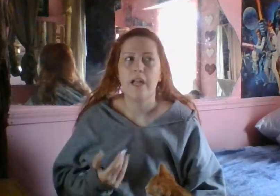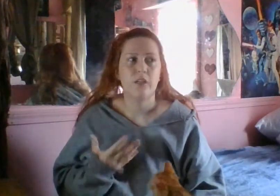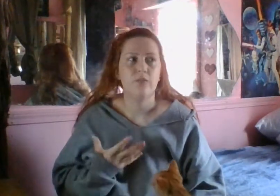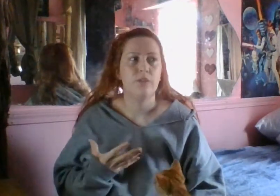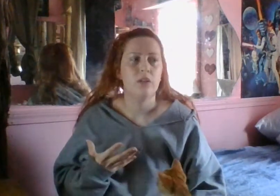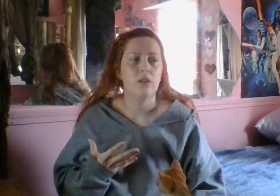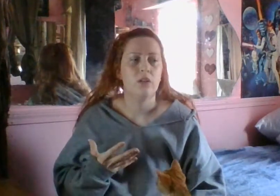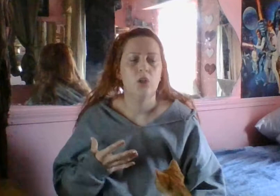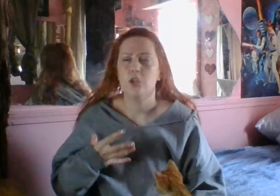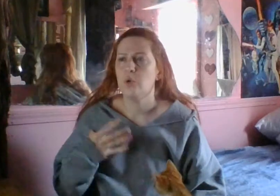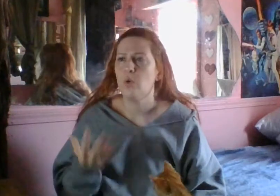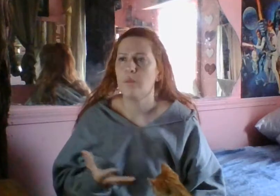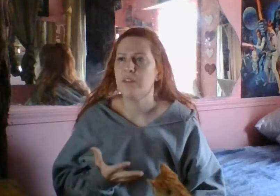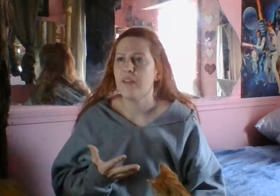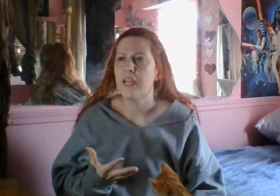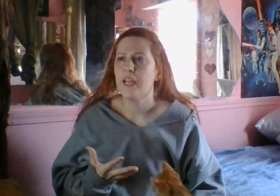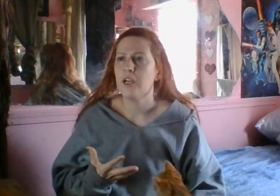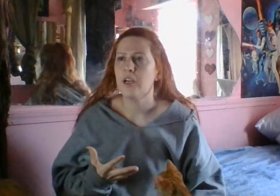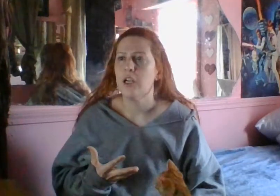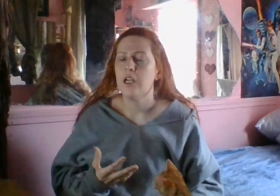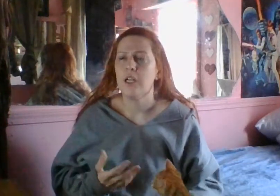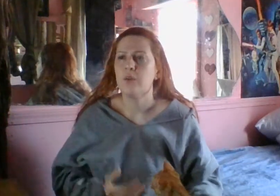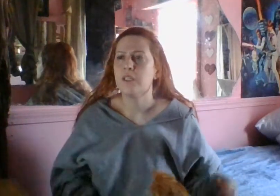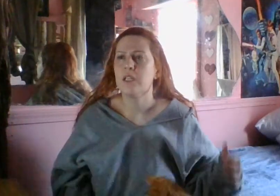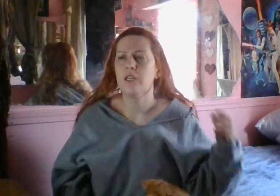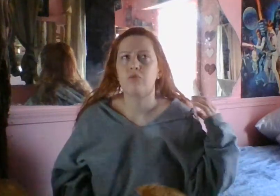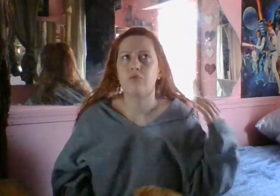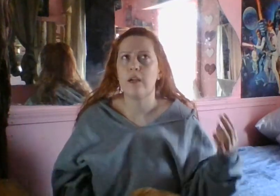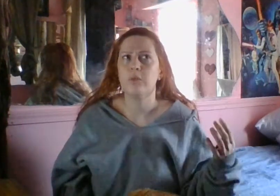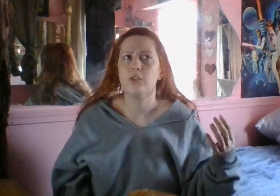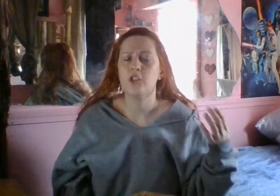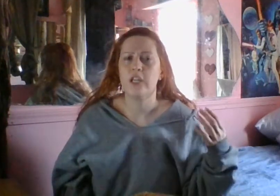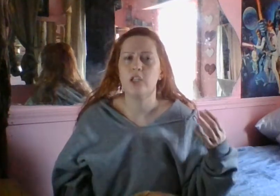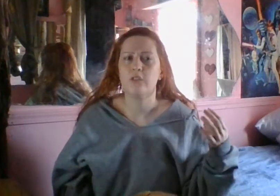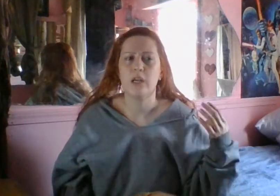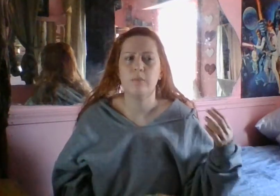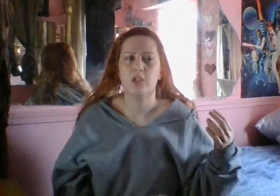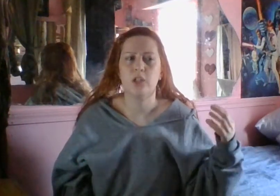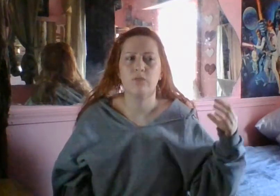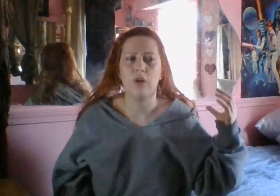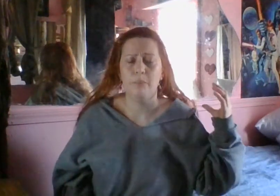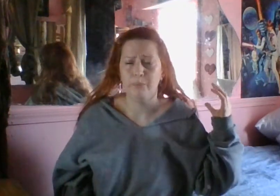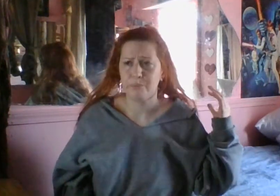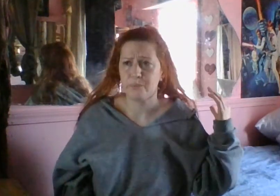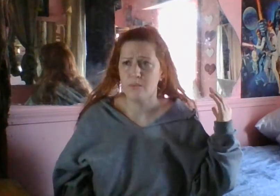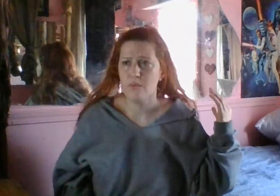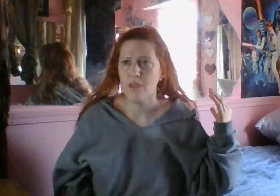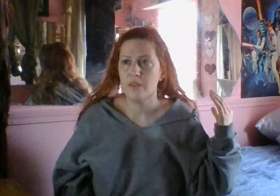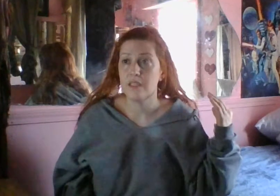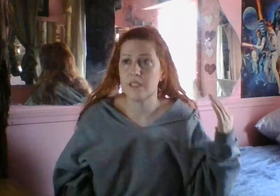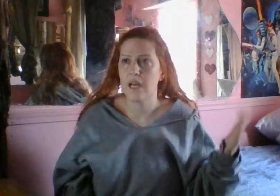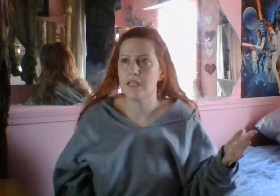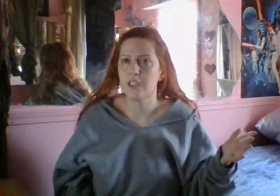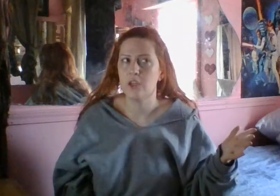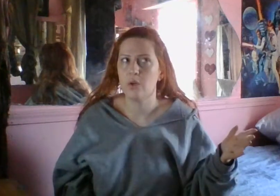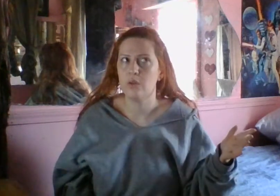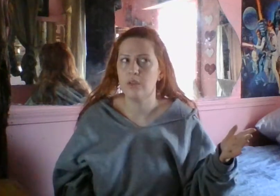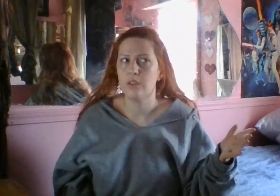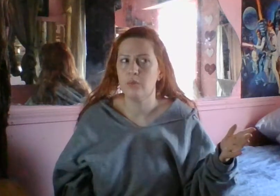I could feel the warmth on the air. It was an incredible change of temperature from this icy cold in the